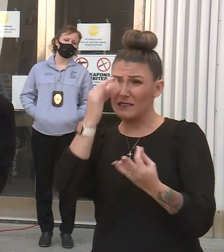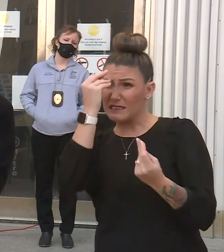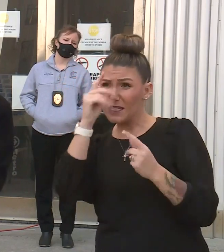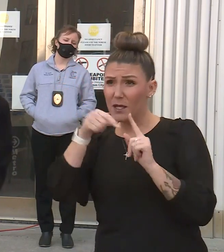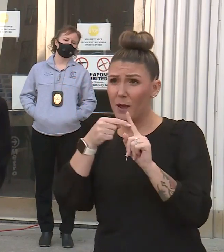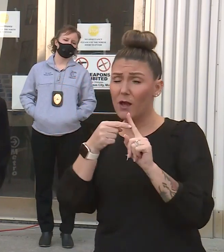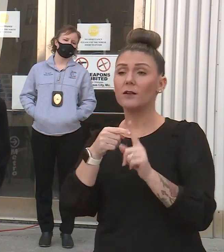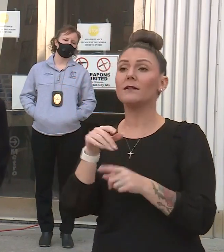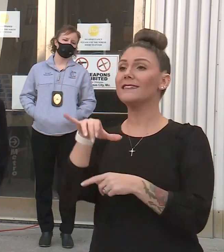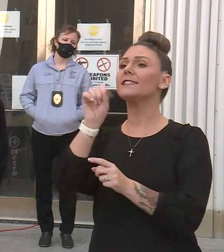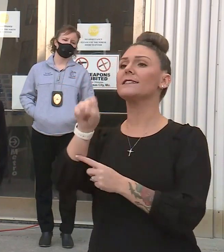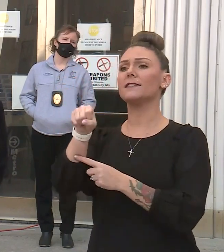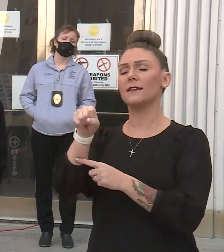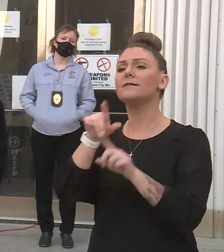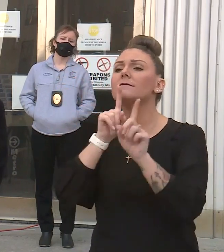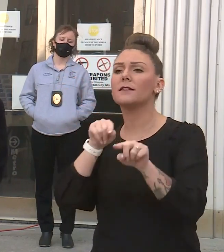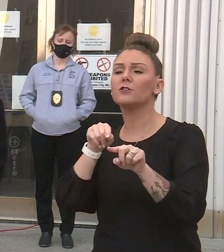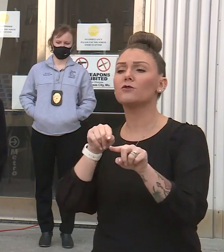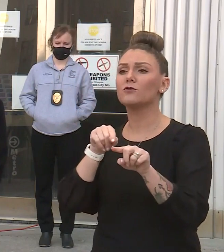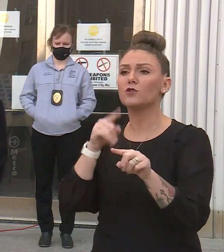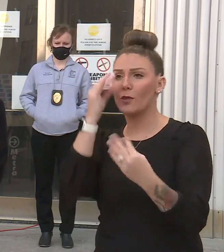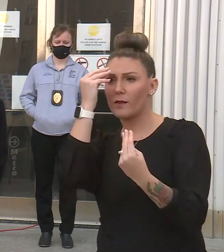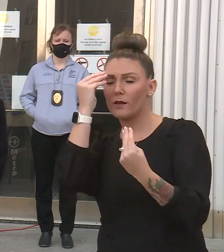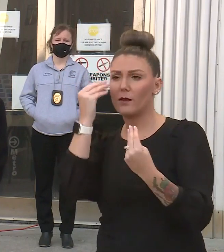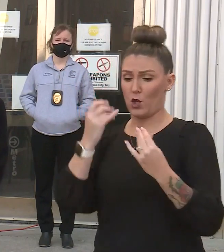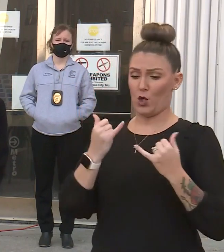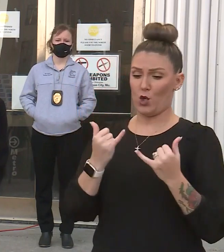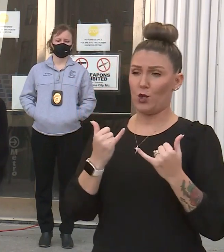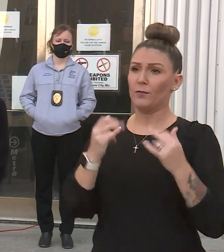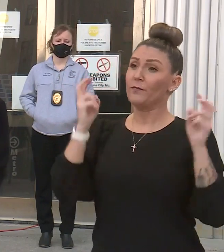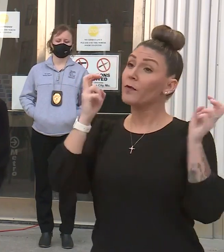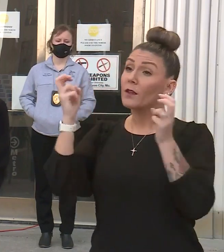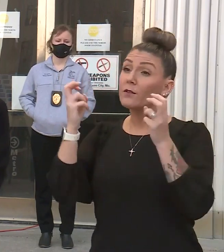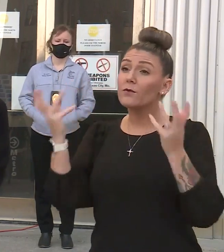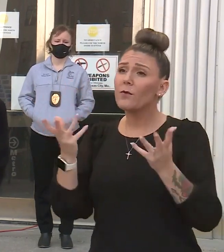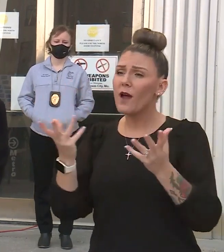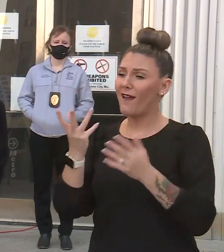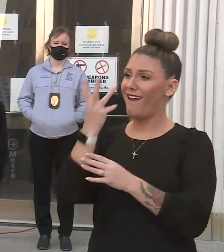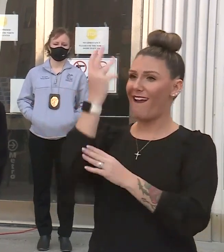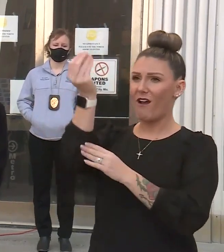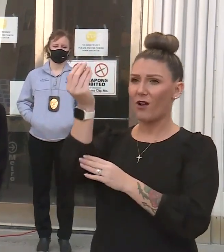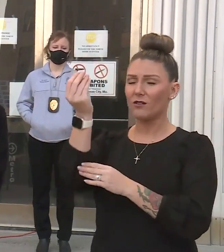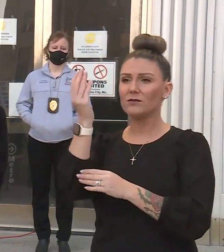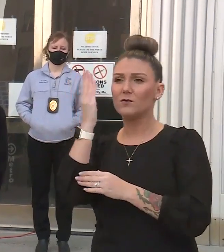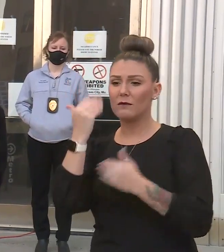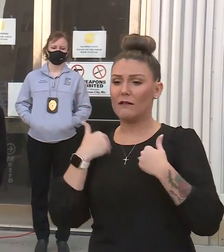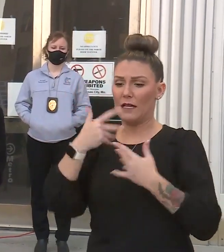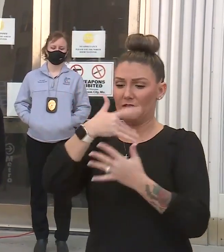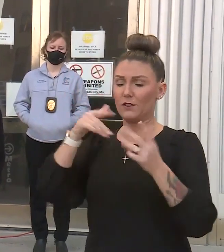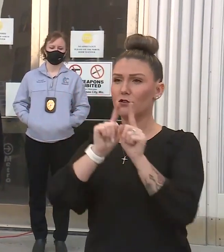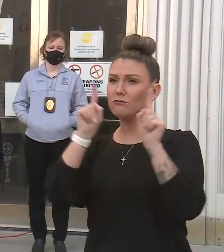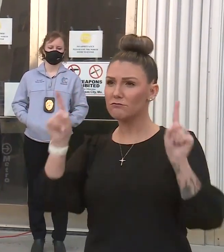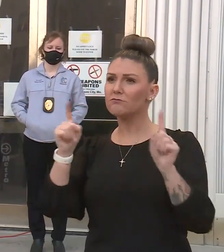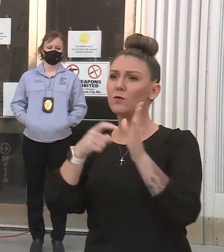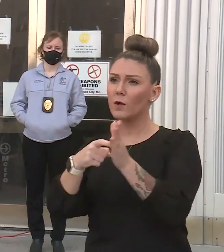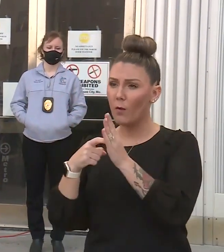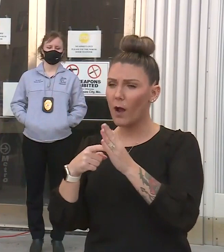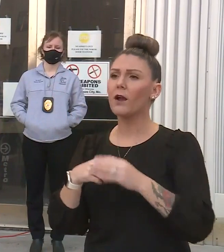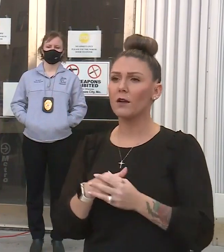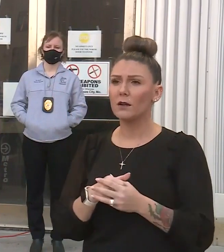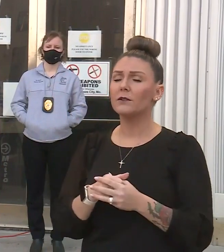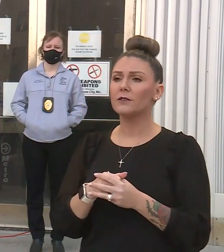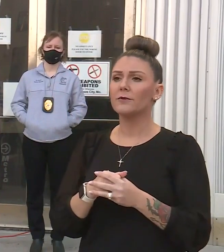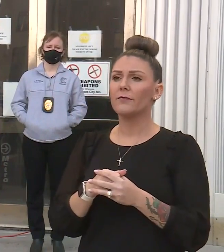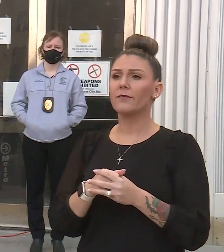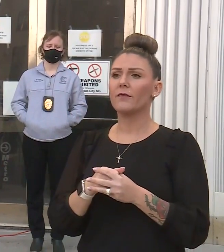so yes is the answer. Currently, the issue is that outdoors, we will have the social distancing requirements. That's why